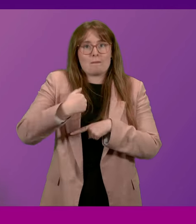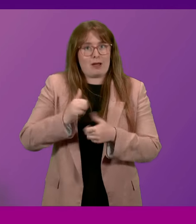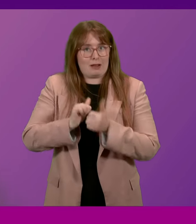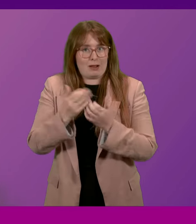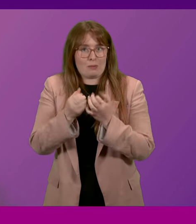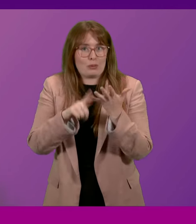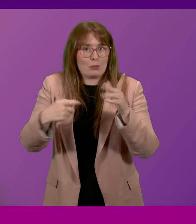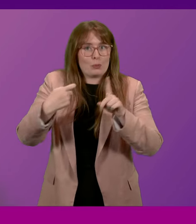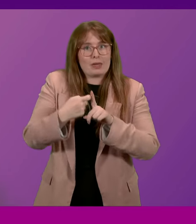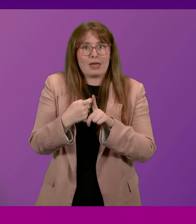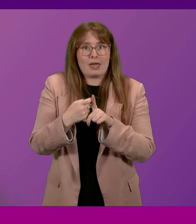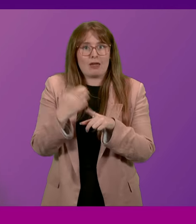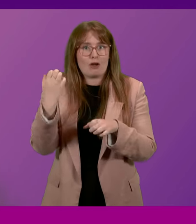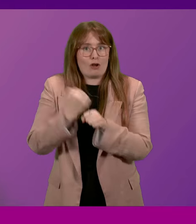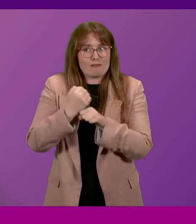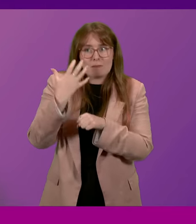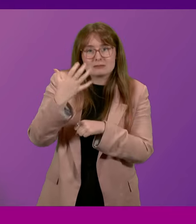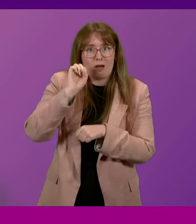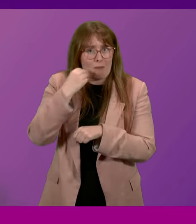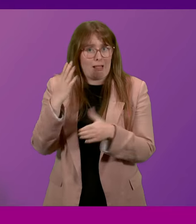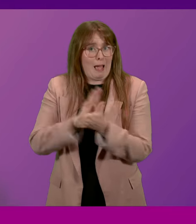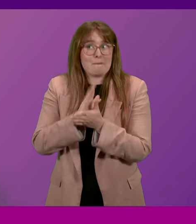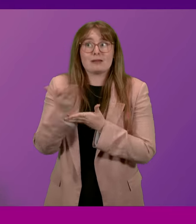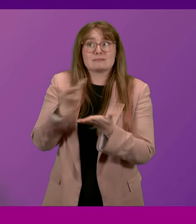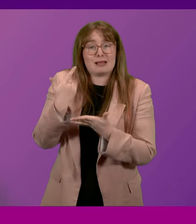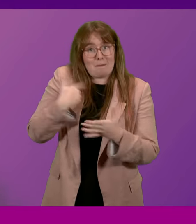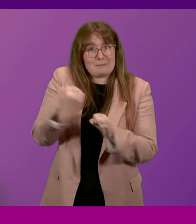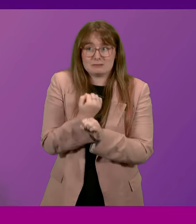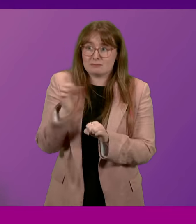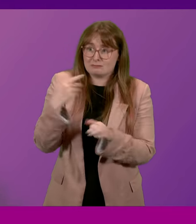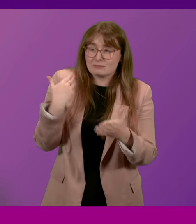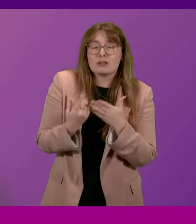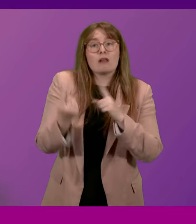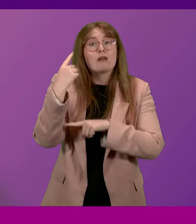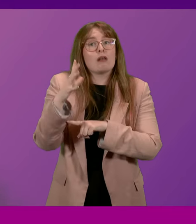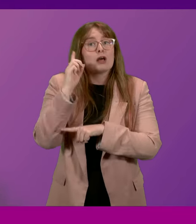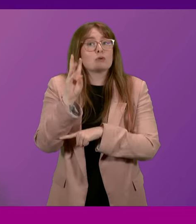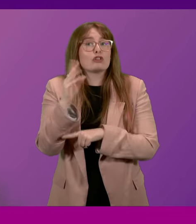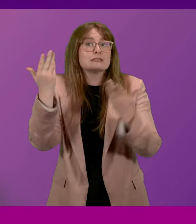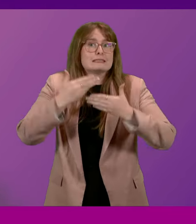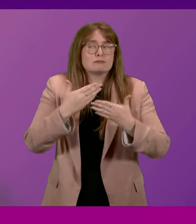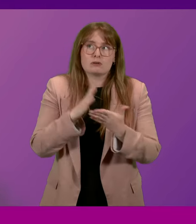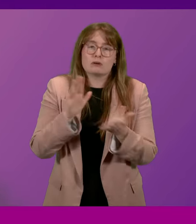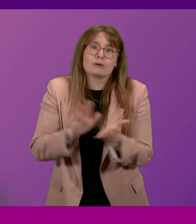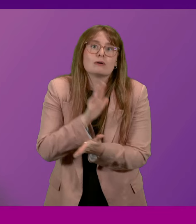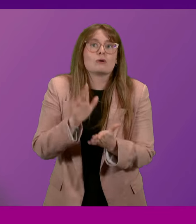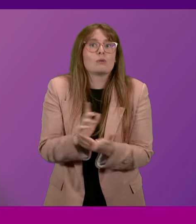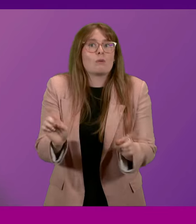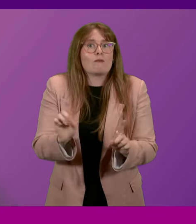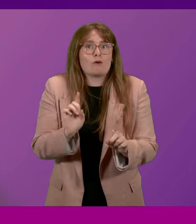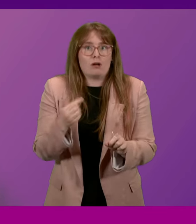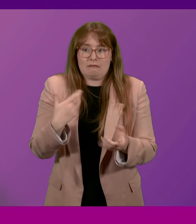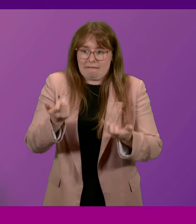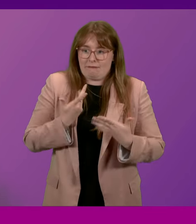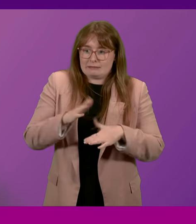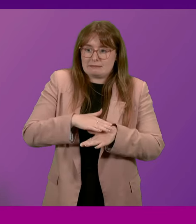with the United Kingdom Government which I will happily do so. Last Thursday evening I had the pleasure and the generosity of time given